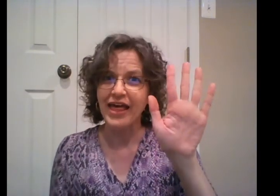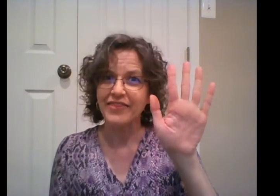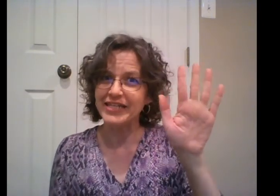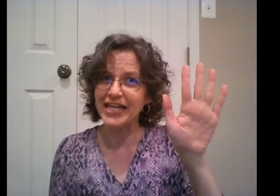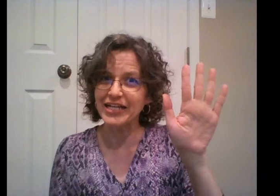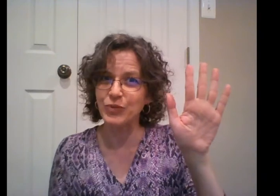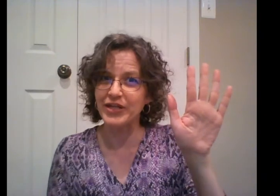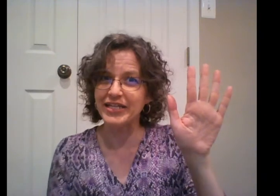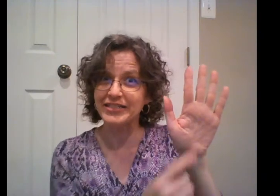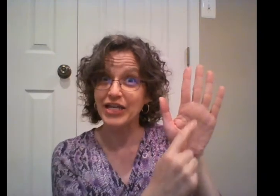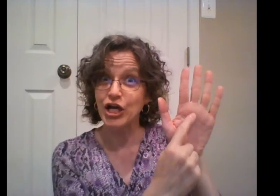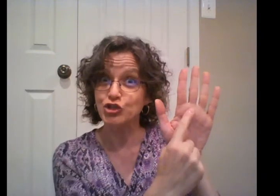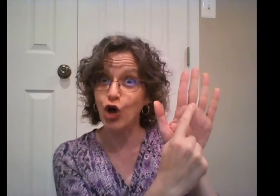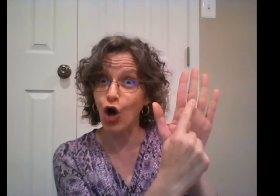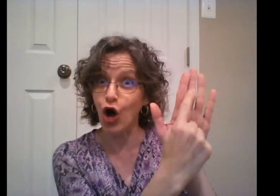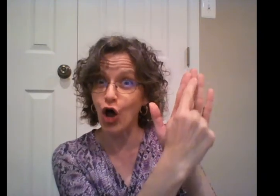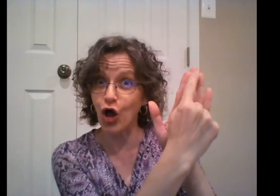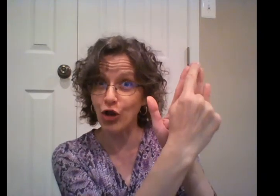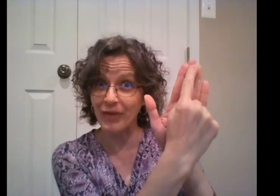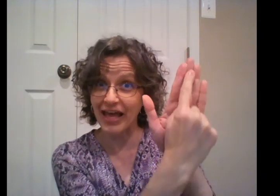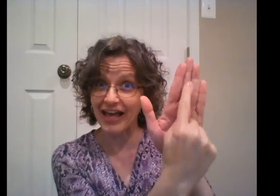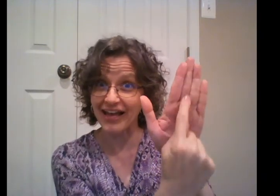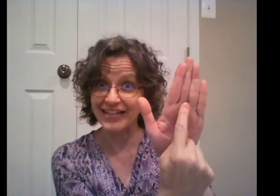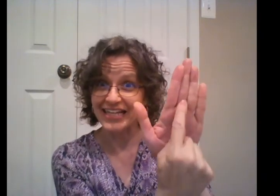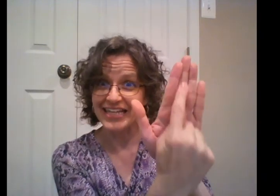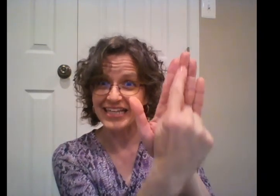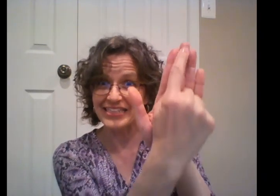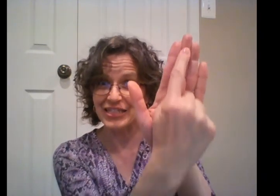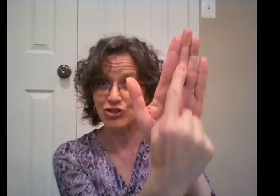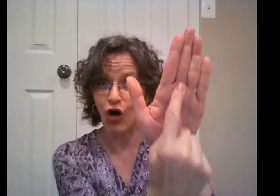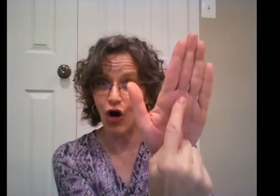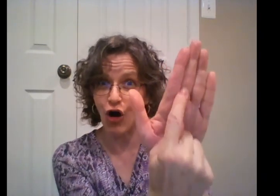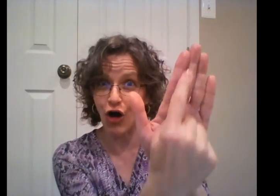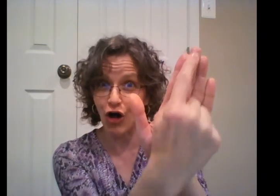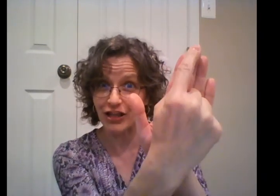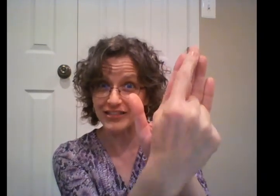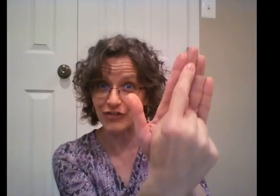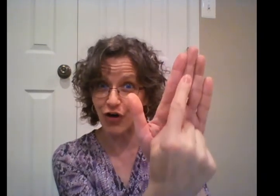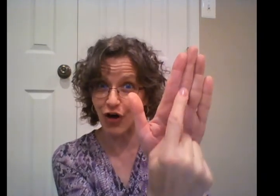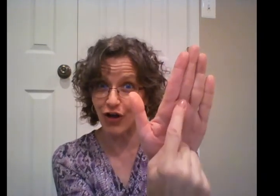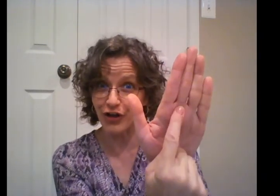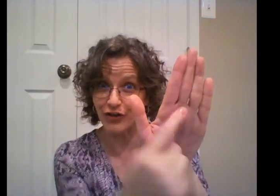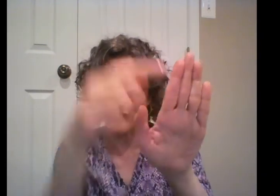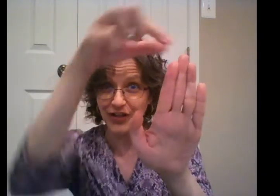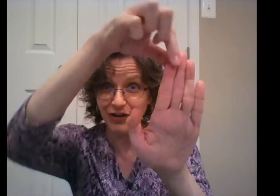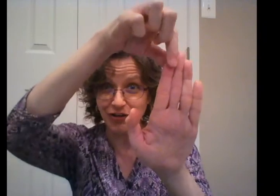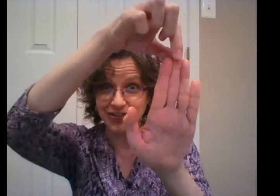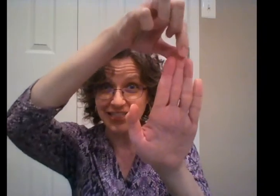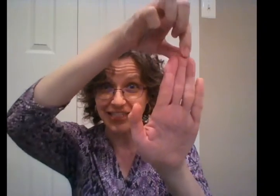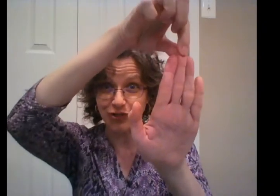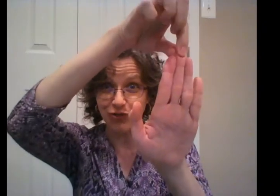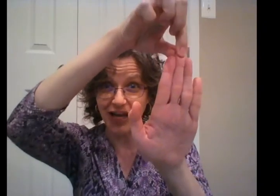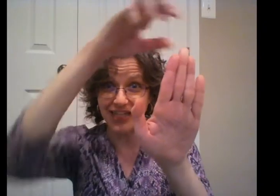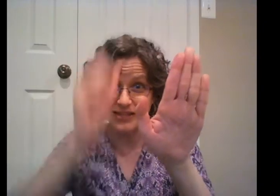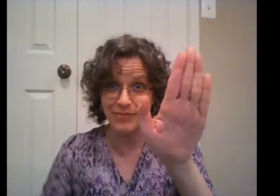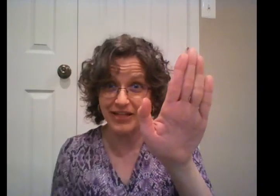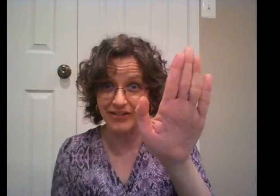The next one is Tallman. He's the tallest of all your fingers. He's right in the middle.